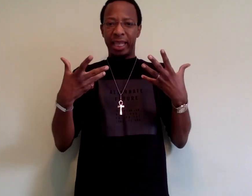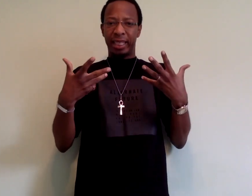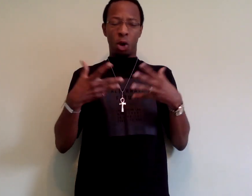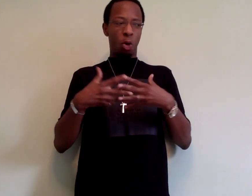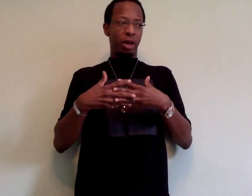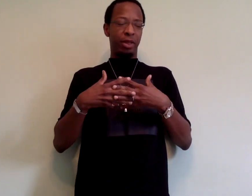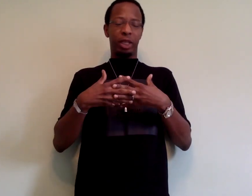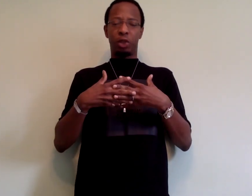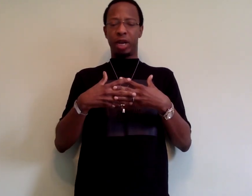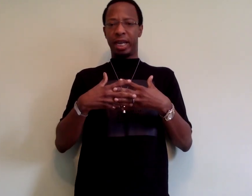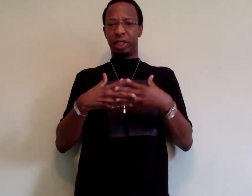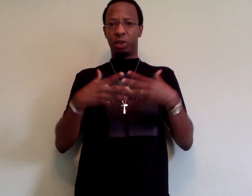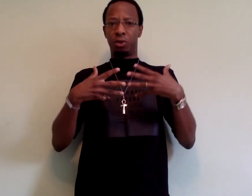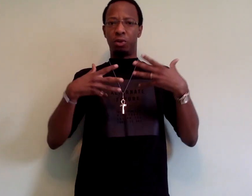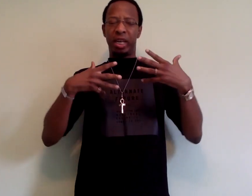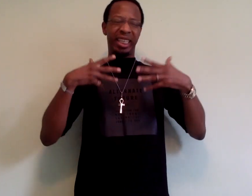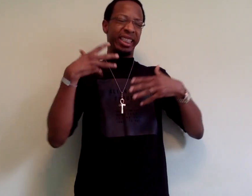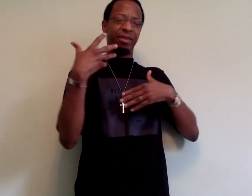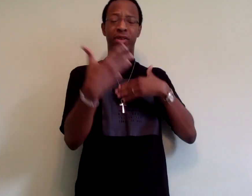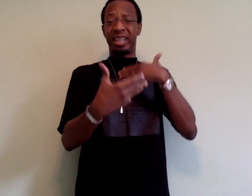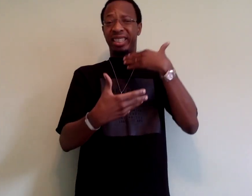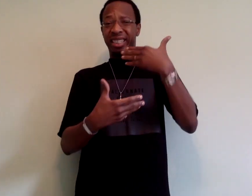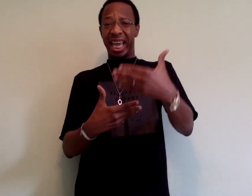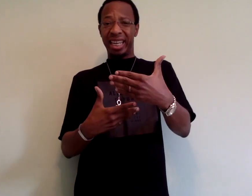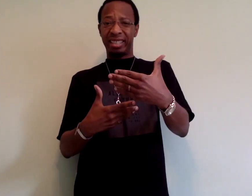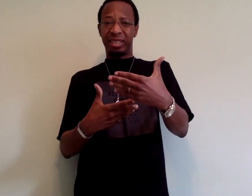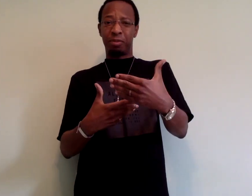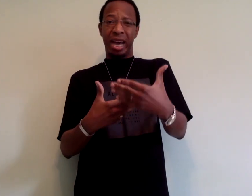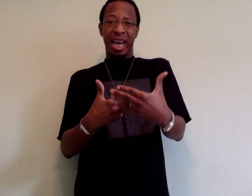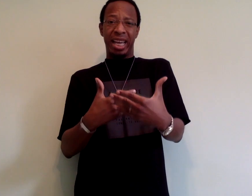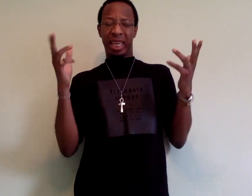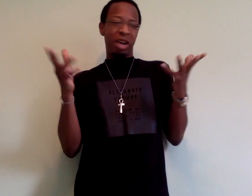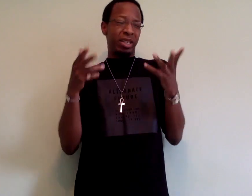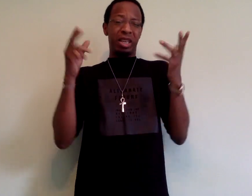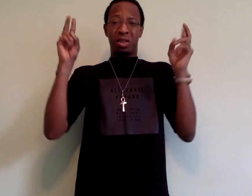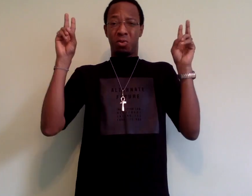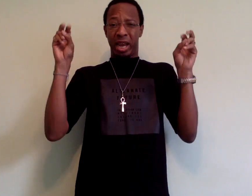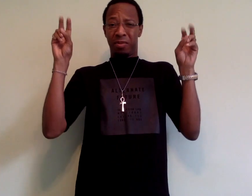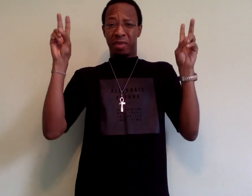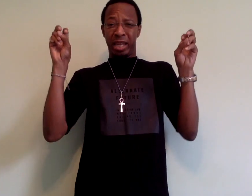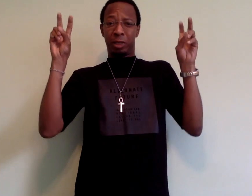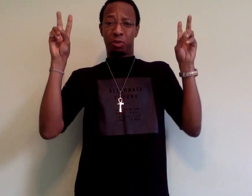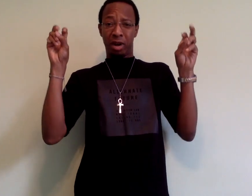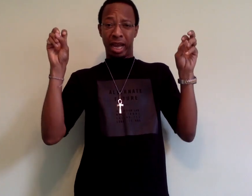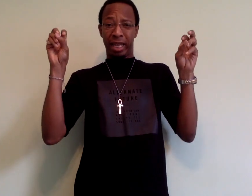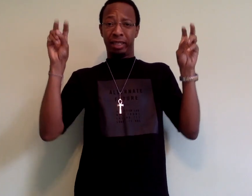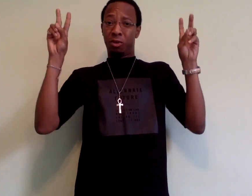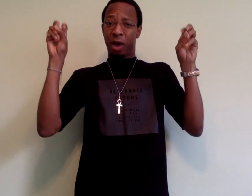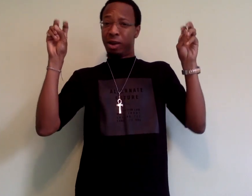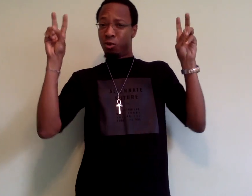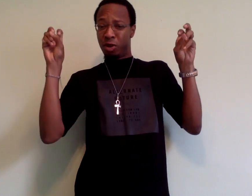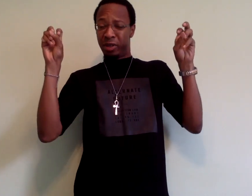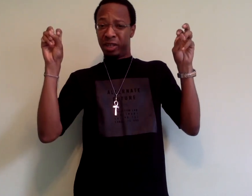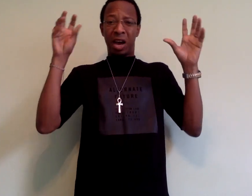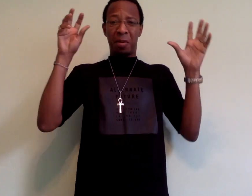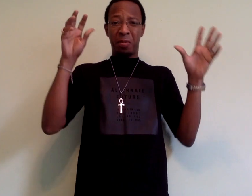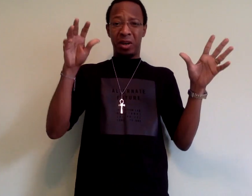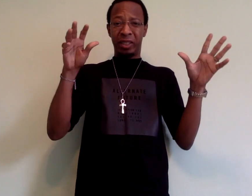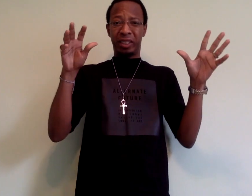or they're trying to achieve greater status by counting the white man's prize, the white woman, amongst